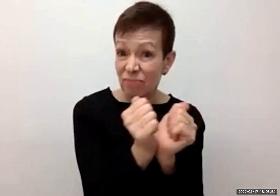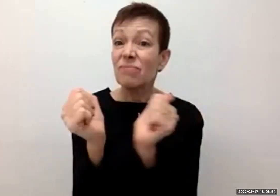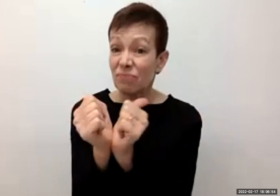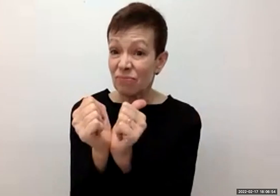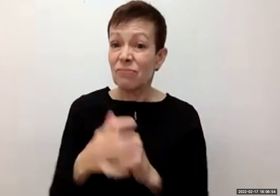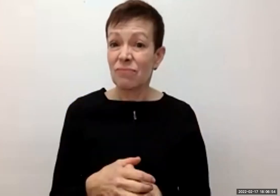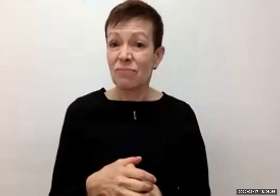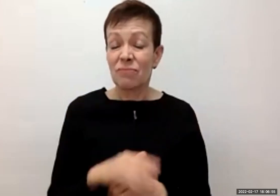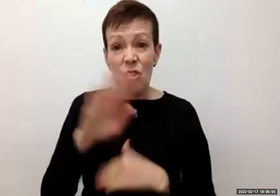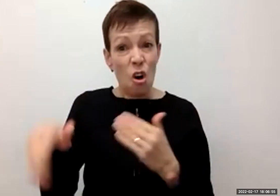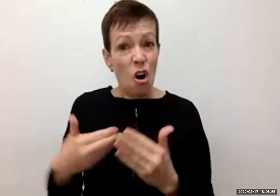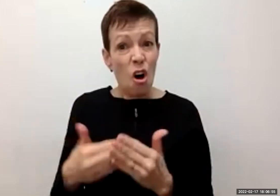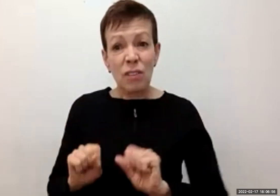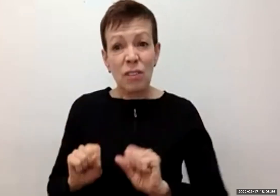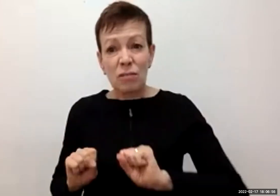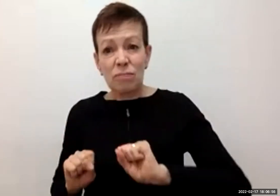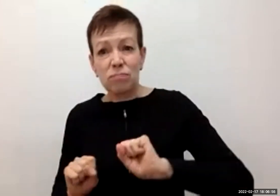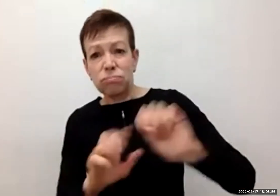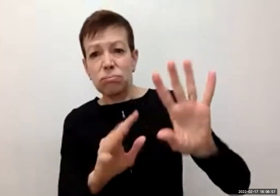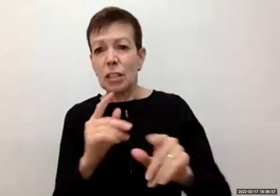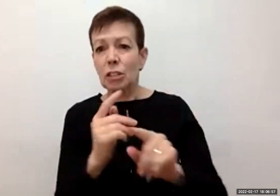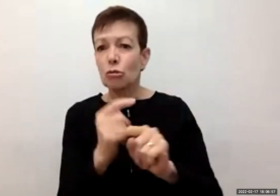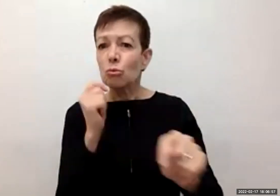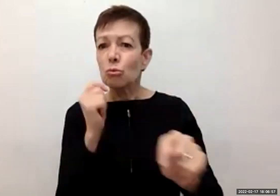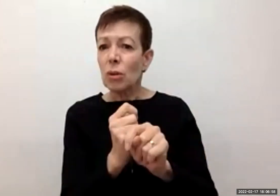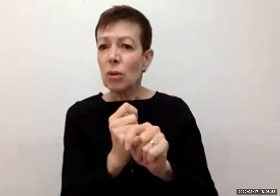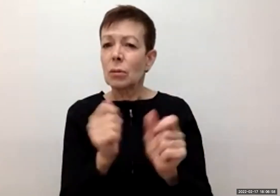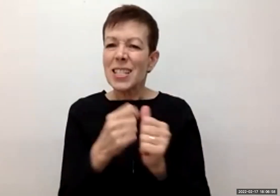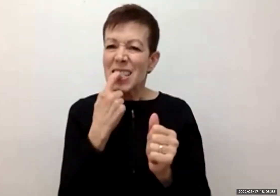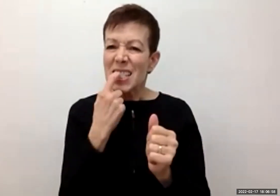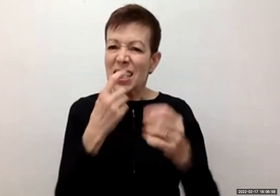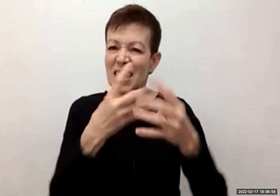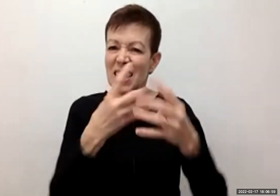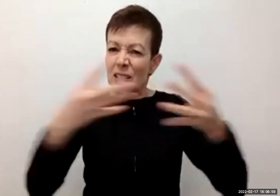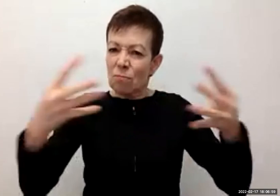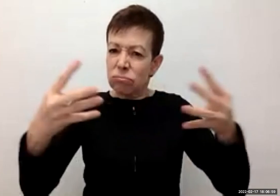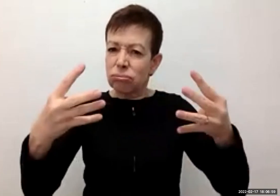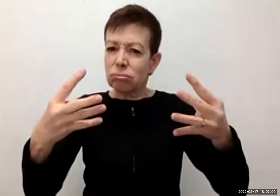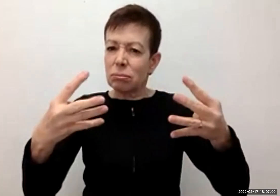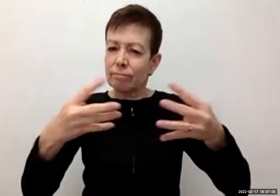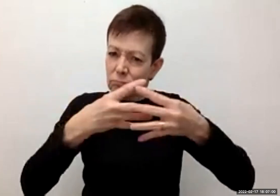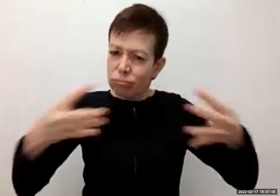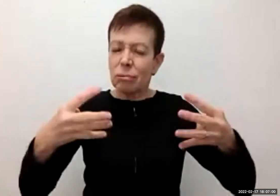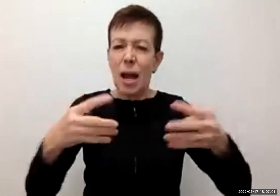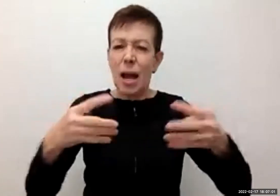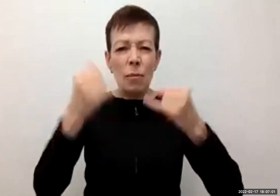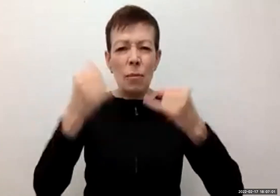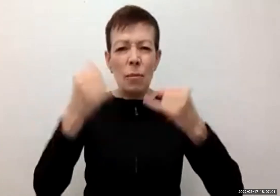back of a truck with a heavy metal fence blocking us from the driver. I remember the barbed wire and the heavy surveillance.